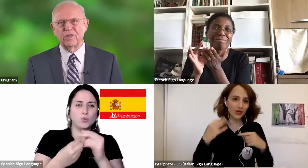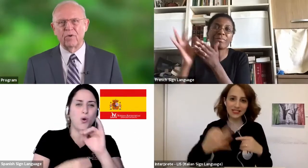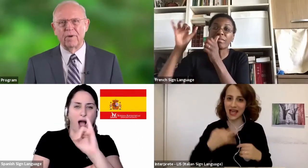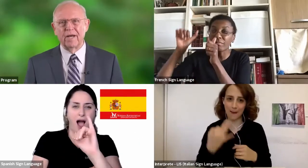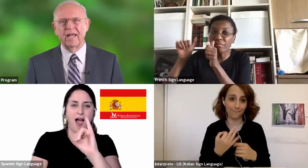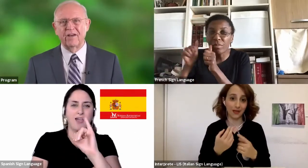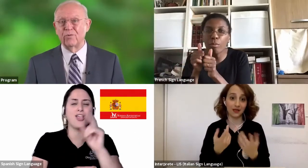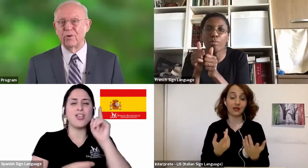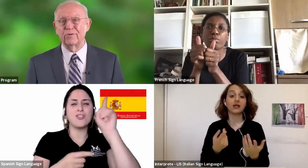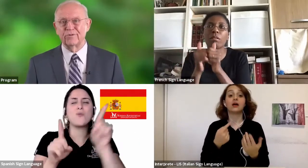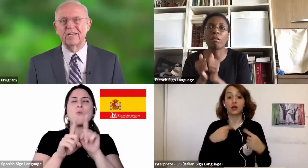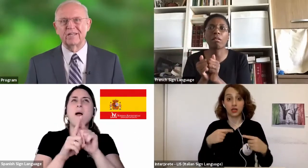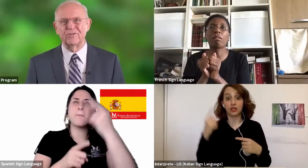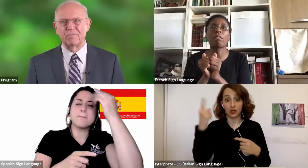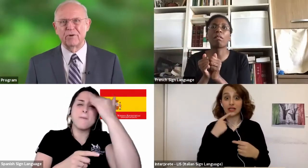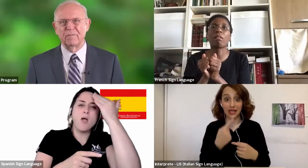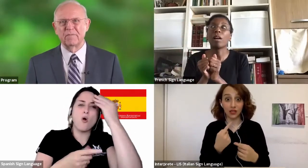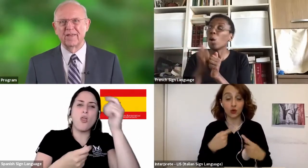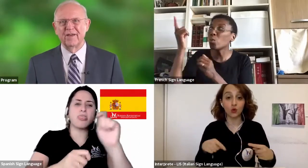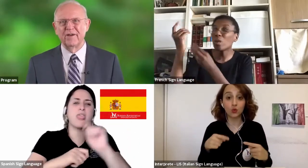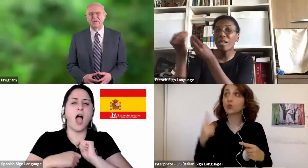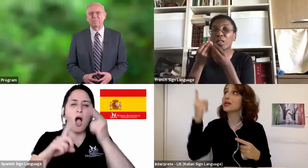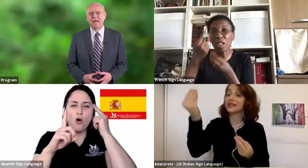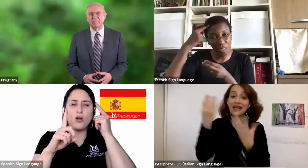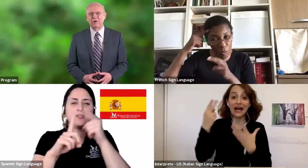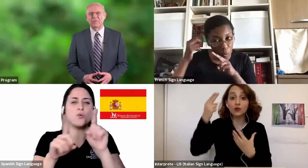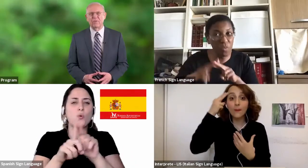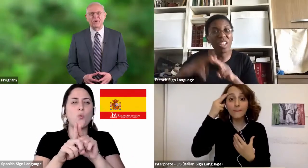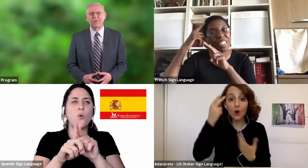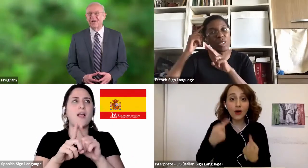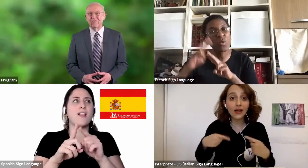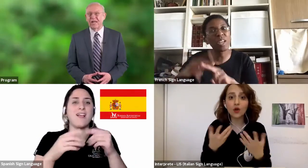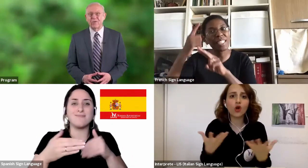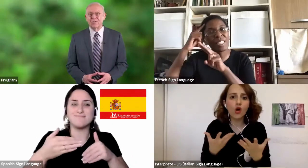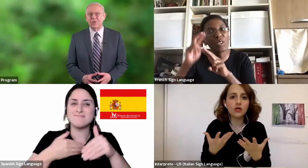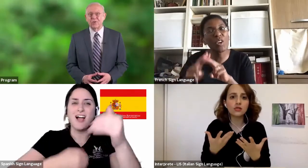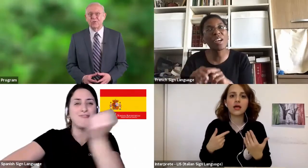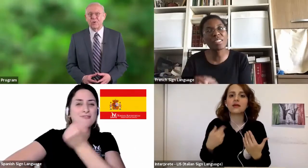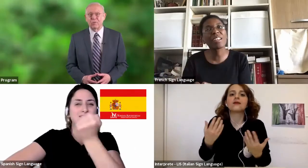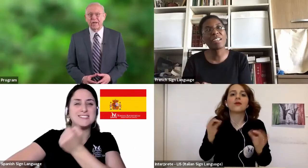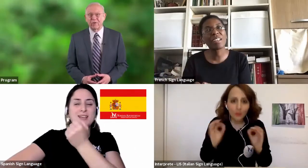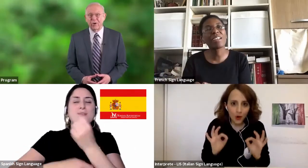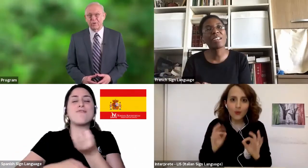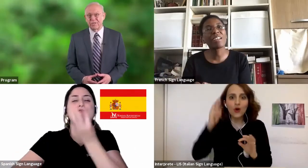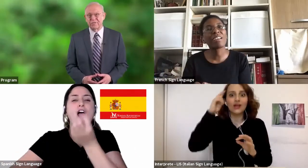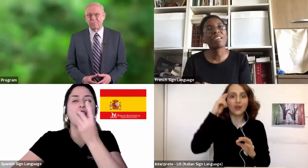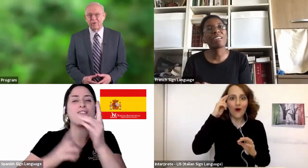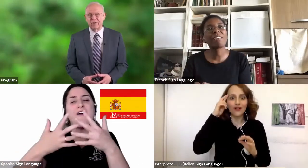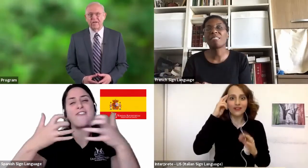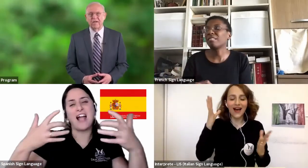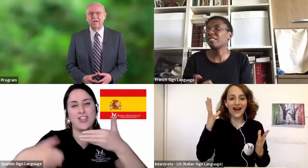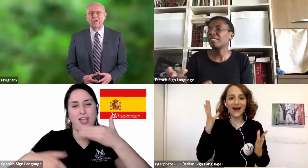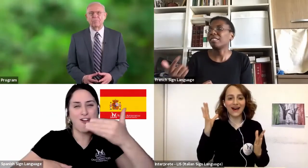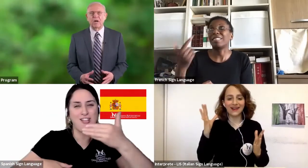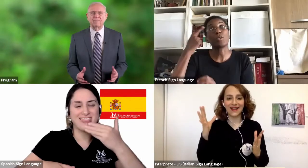so that we might have roses in December. In my part of the world, flowers don't normally grow in December.